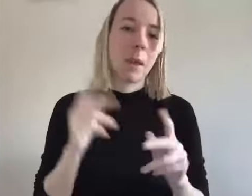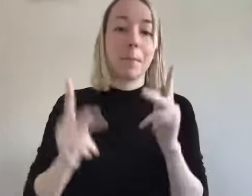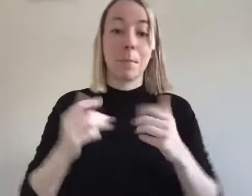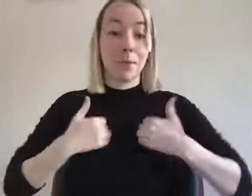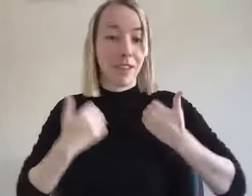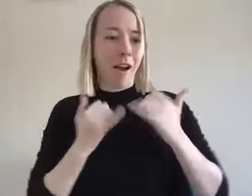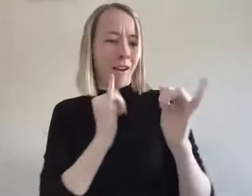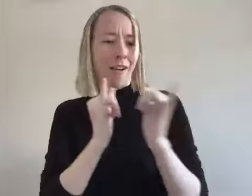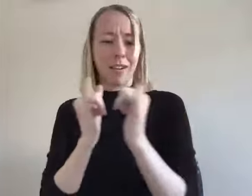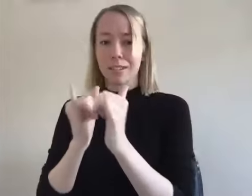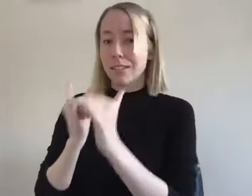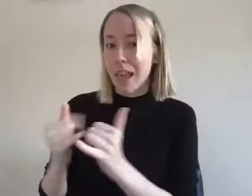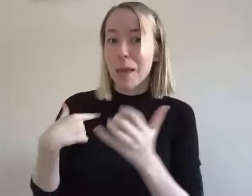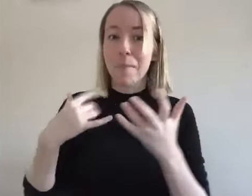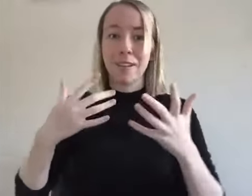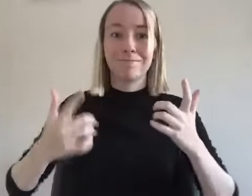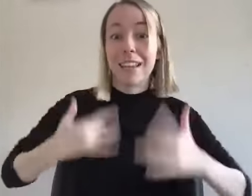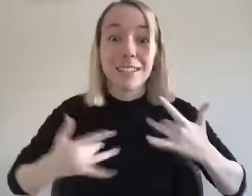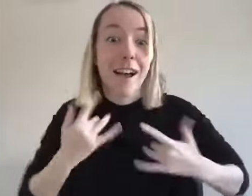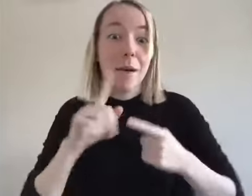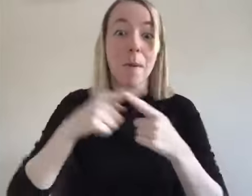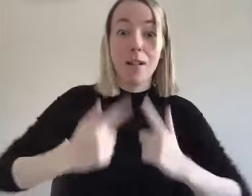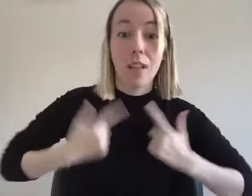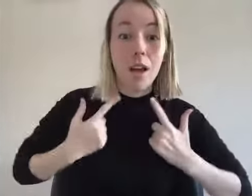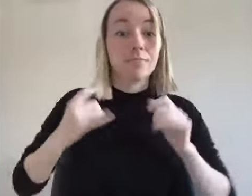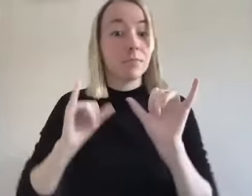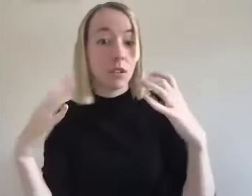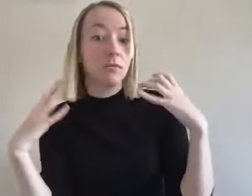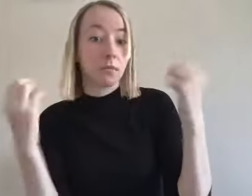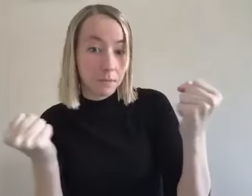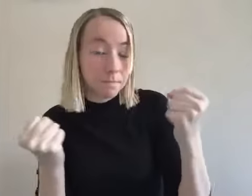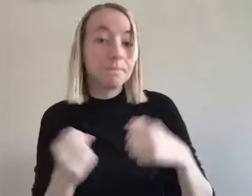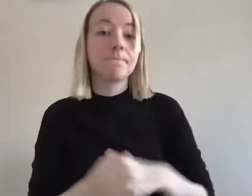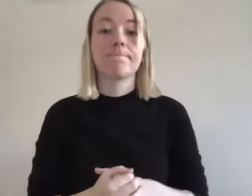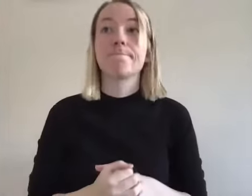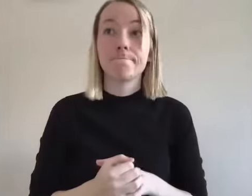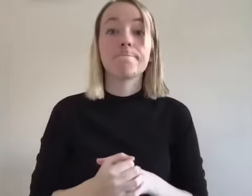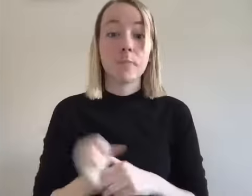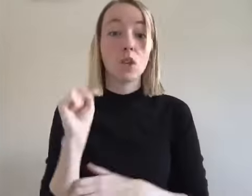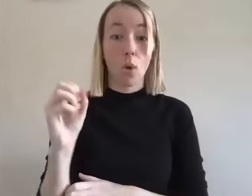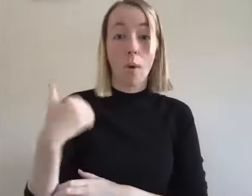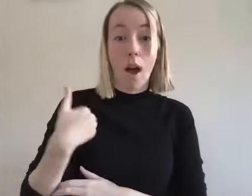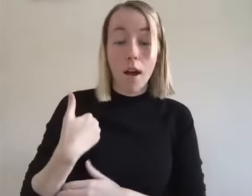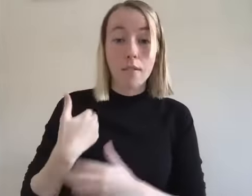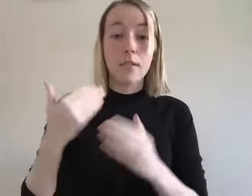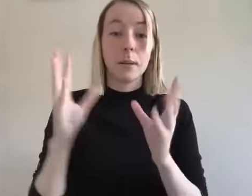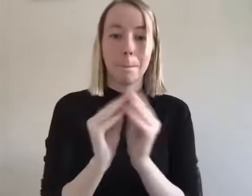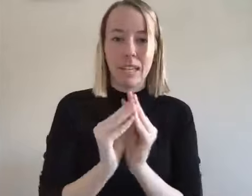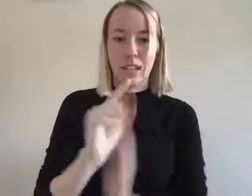and people that were young like me and like to do crazy stuff but still in recovery and so we have a meeting on